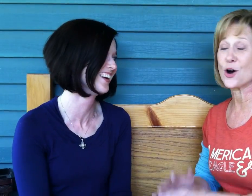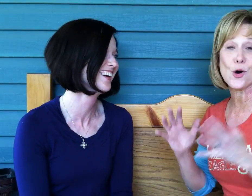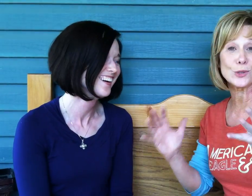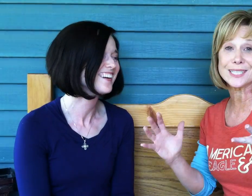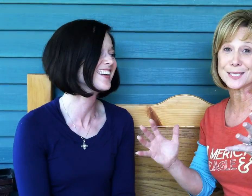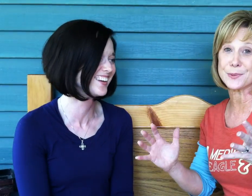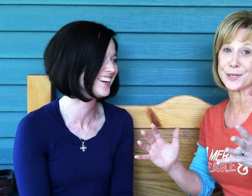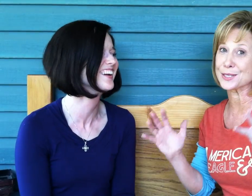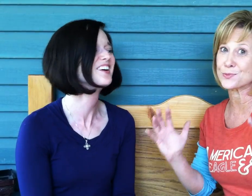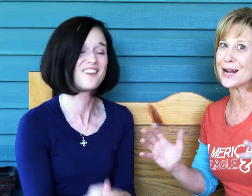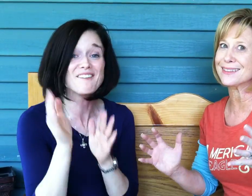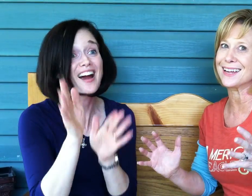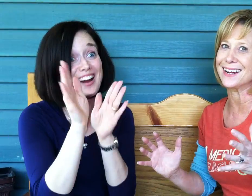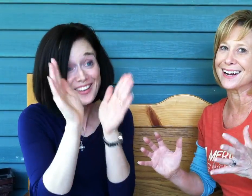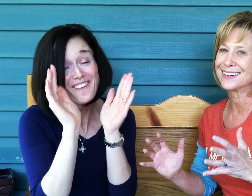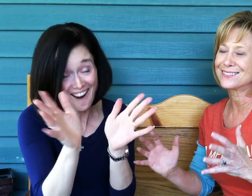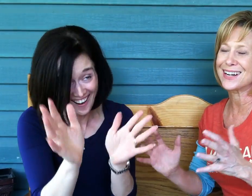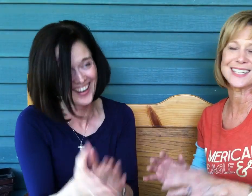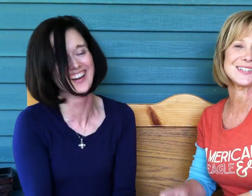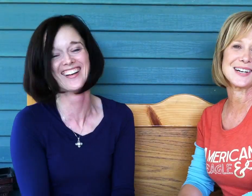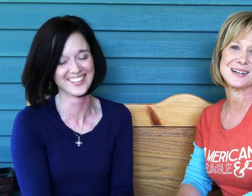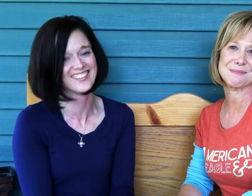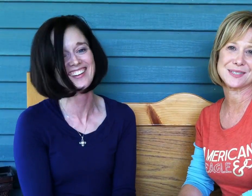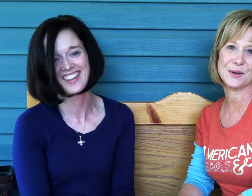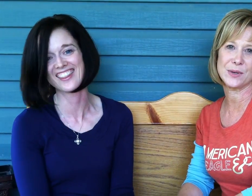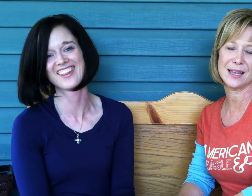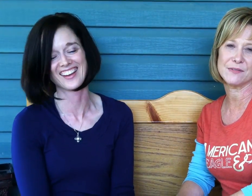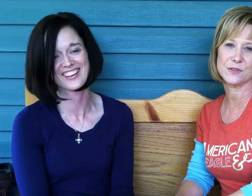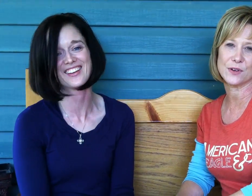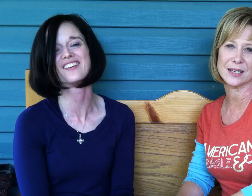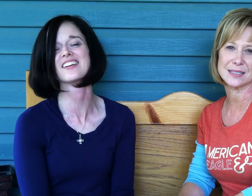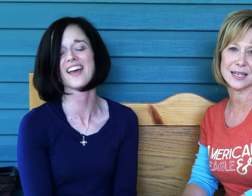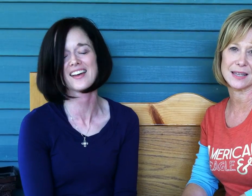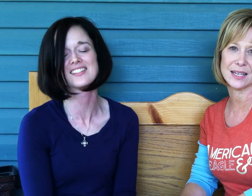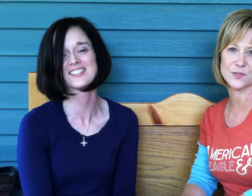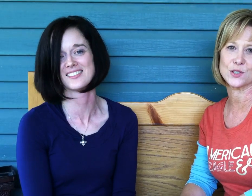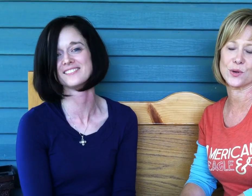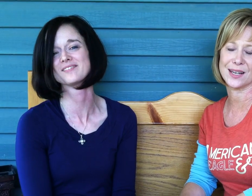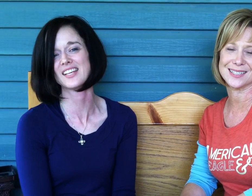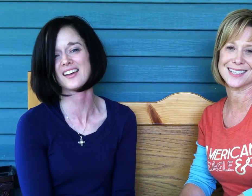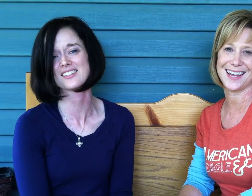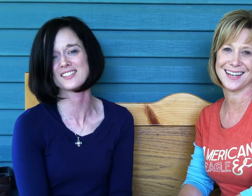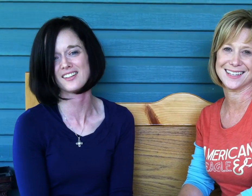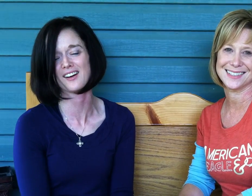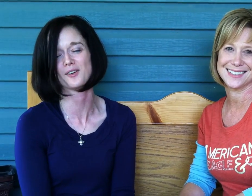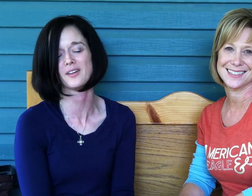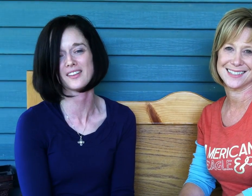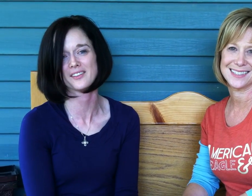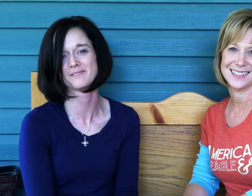a holy experience right there. where you are. in your home. So we love you, friends. And thanks for joining us today. I'll go with you. you. you. Thank you.